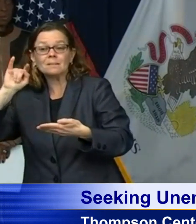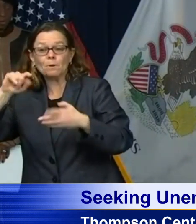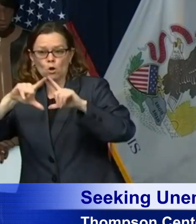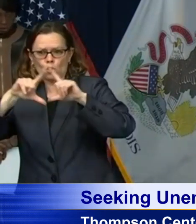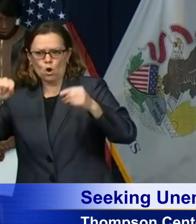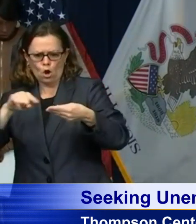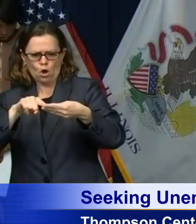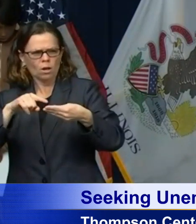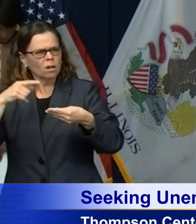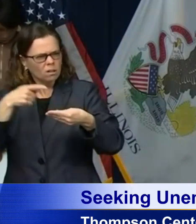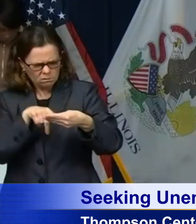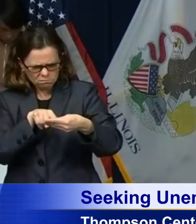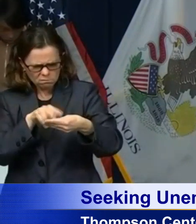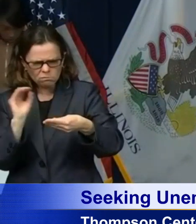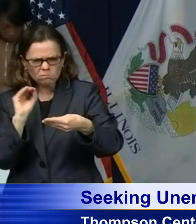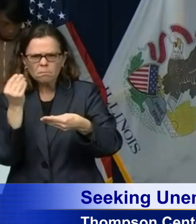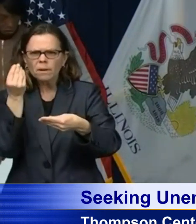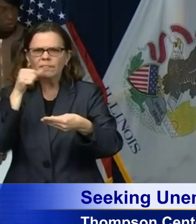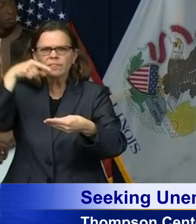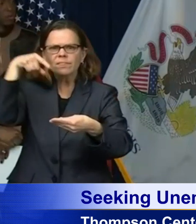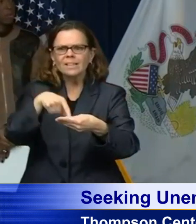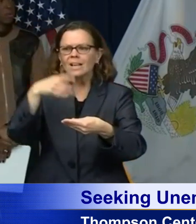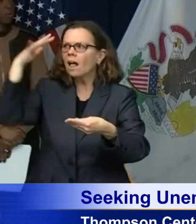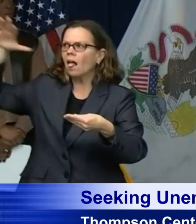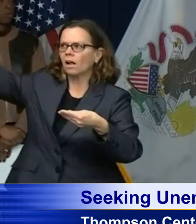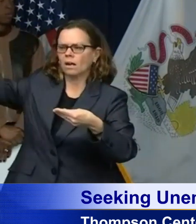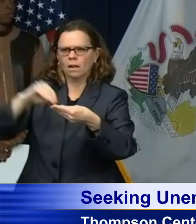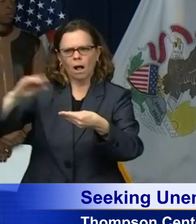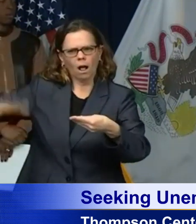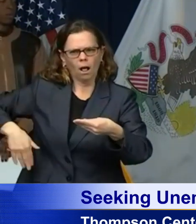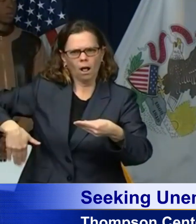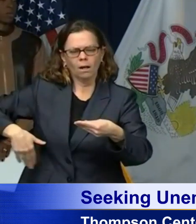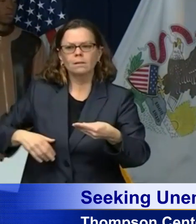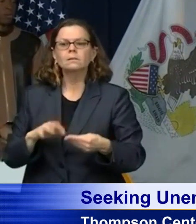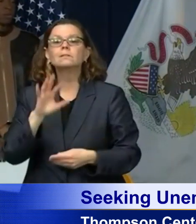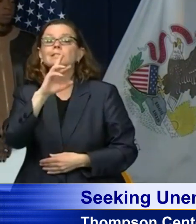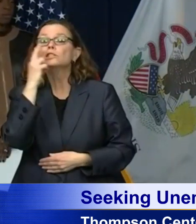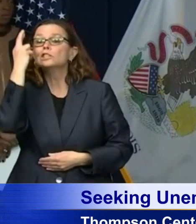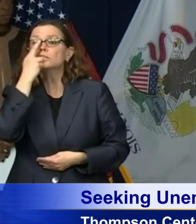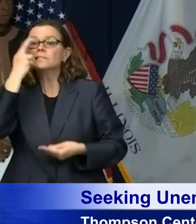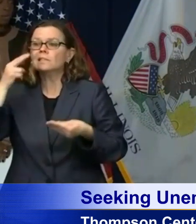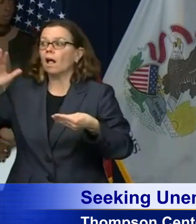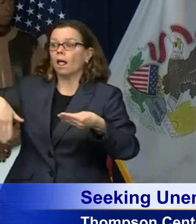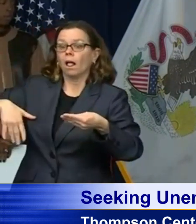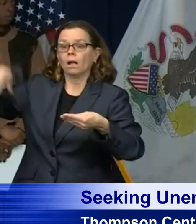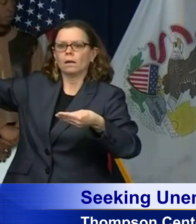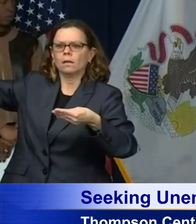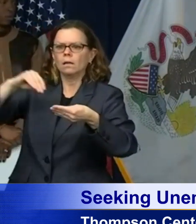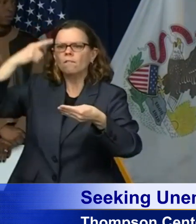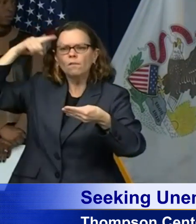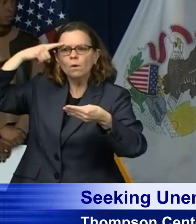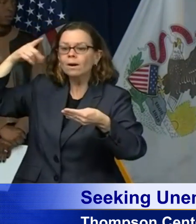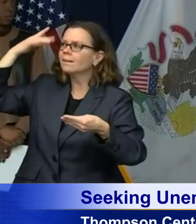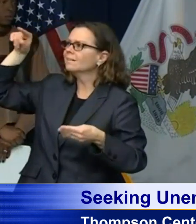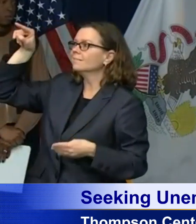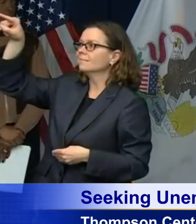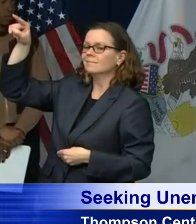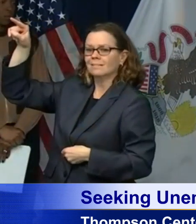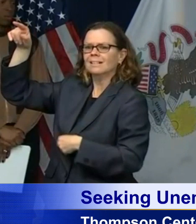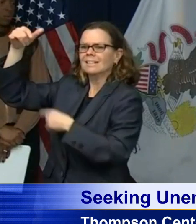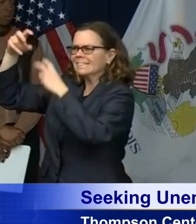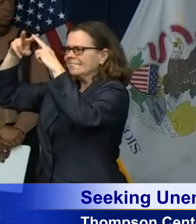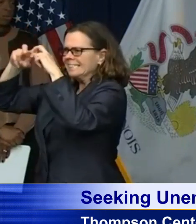on them, on their, uh, uh, application. But, um, but I would say for any of them, uh,